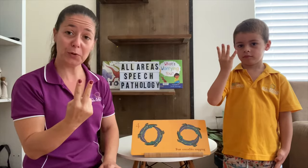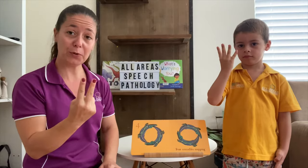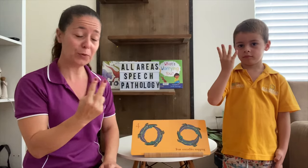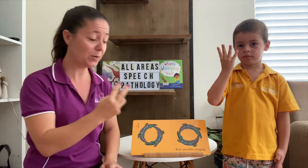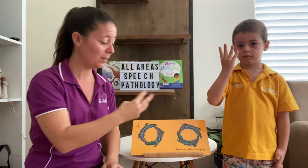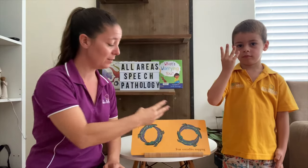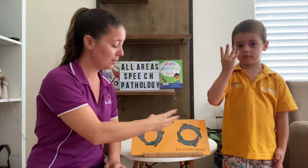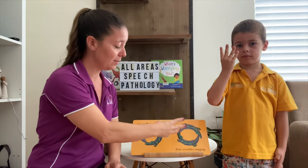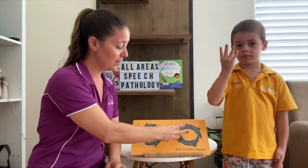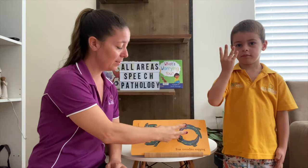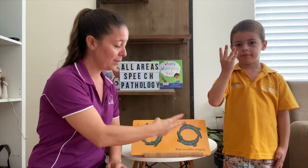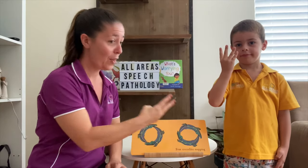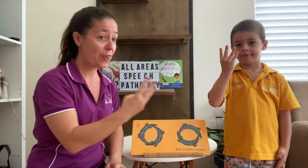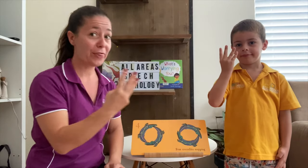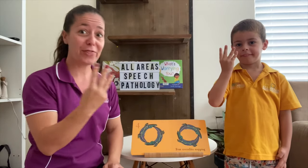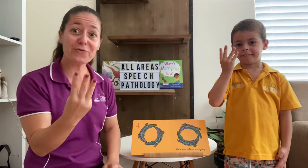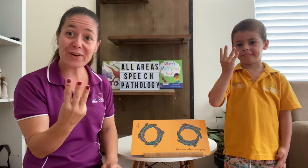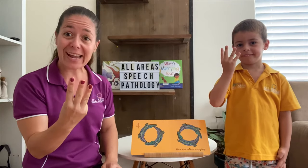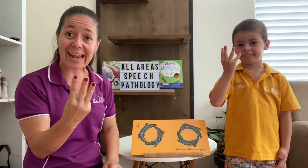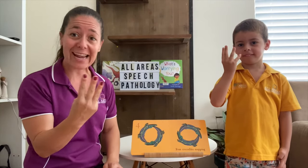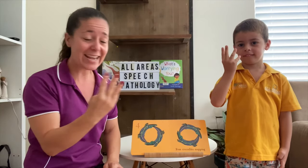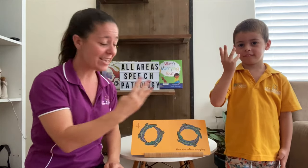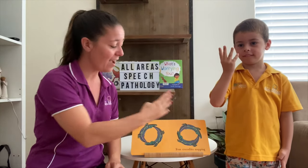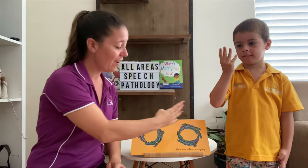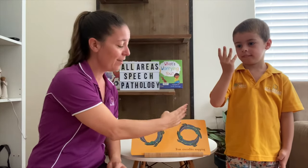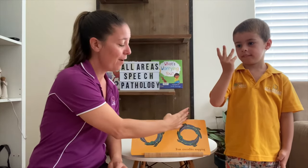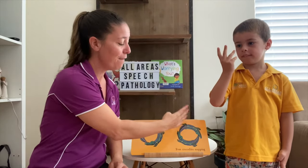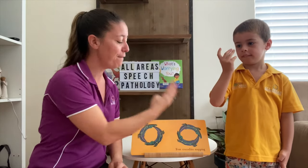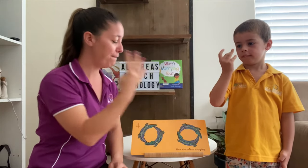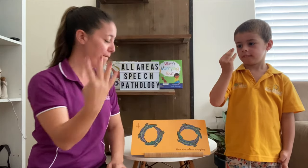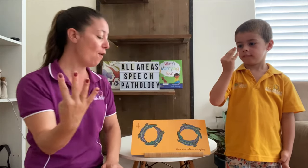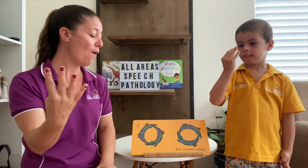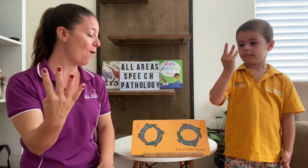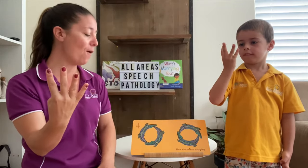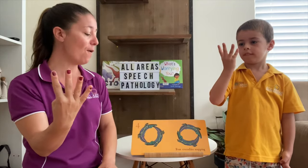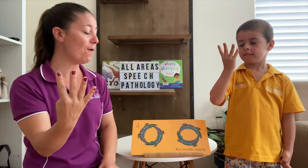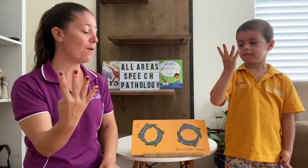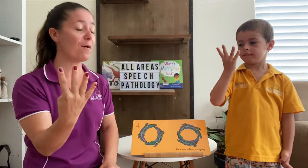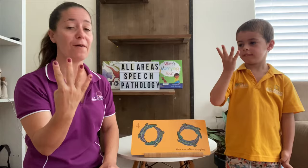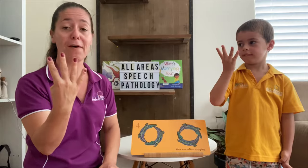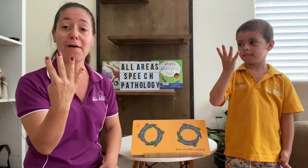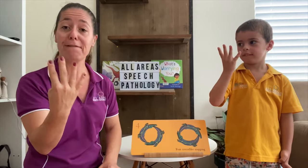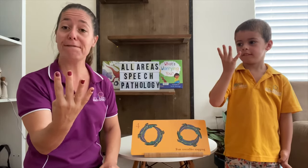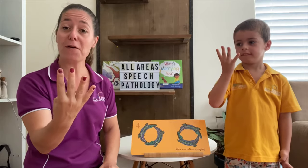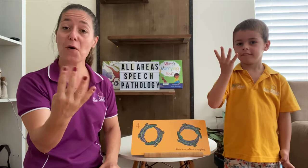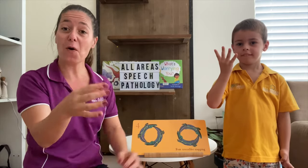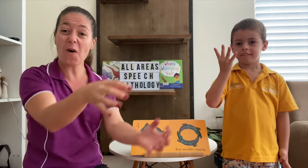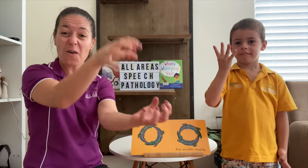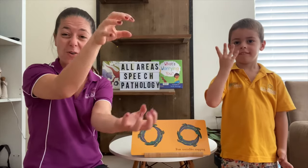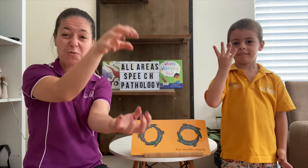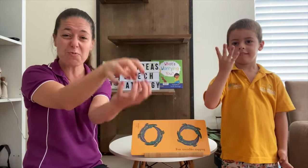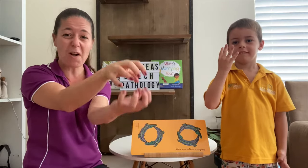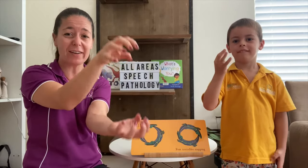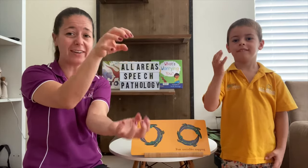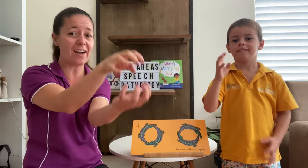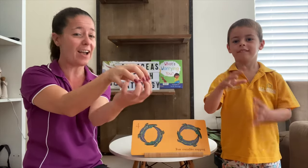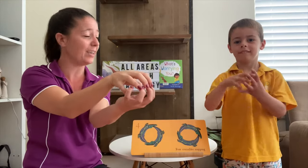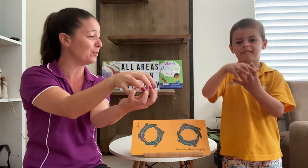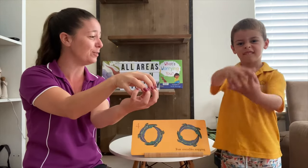three, four. Four crocodiles